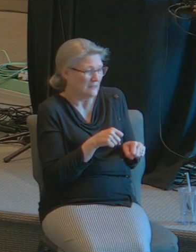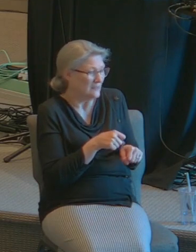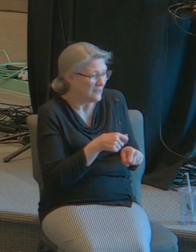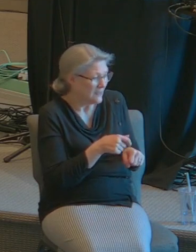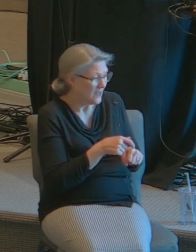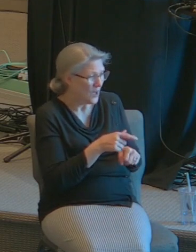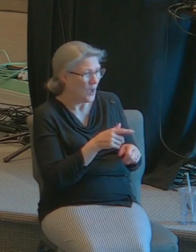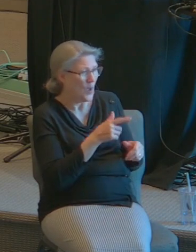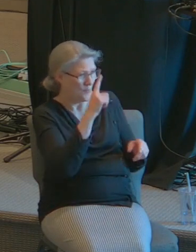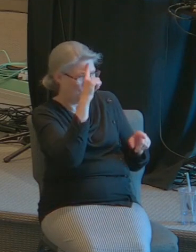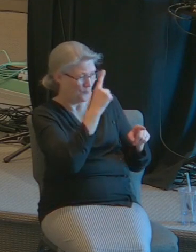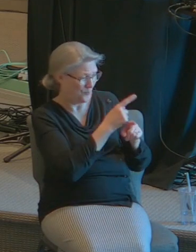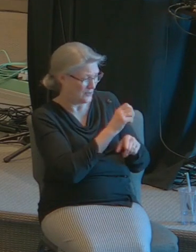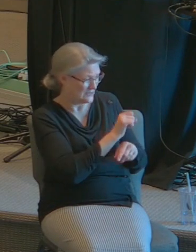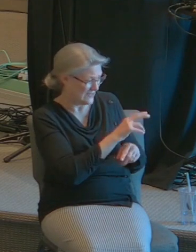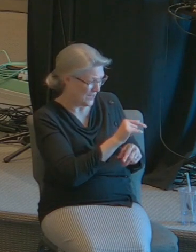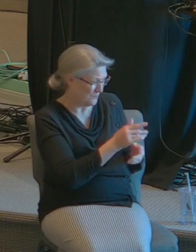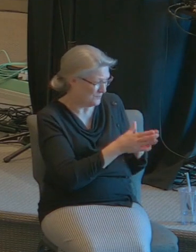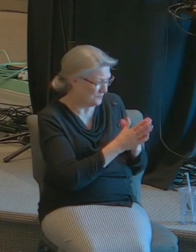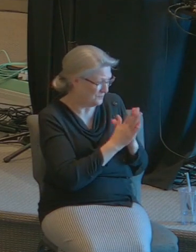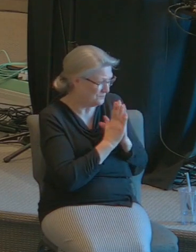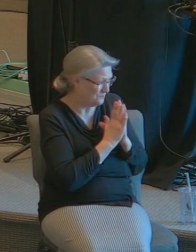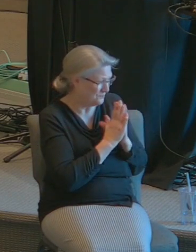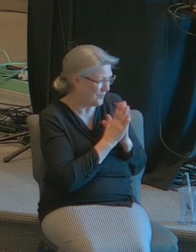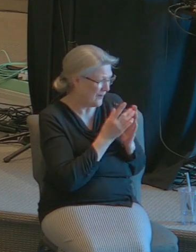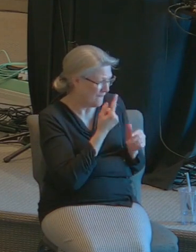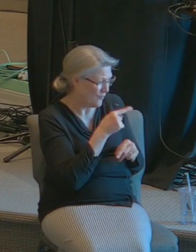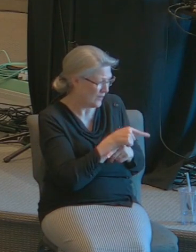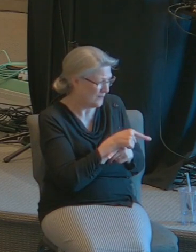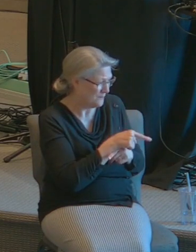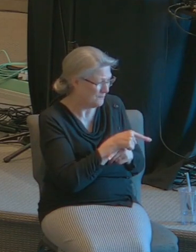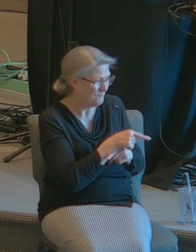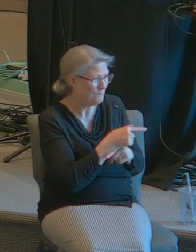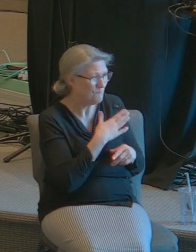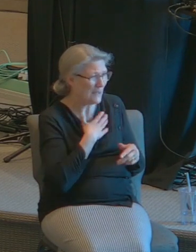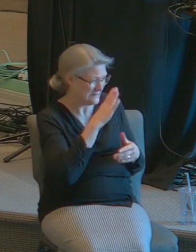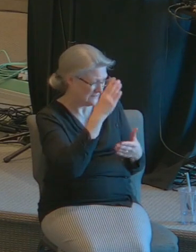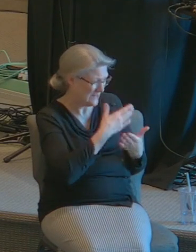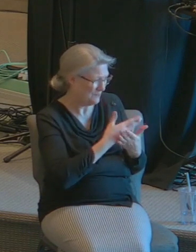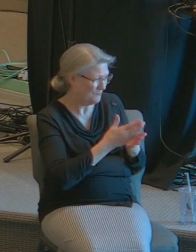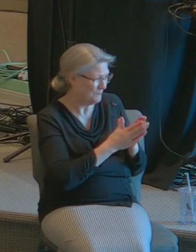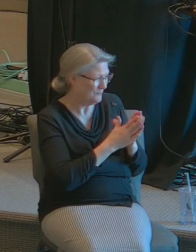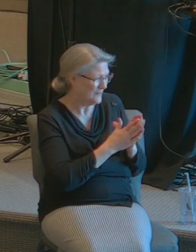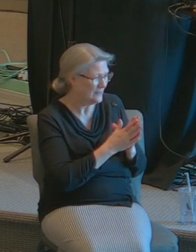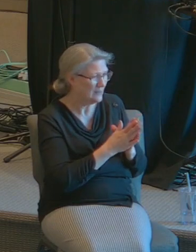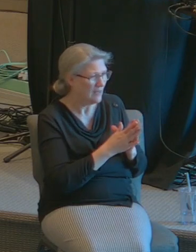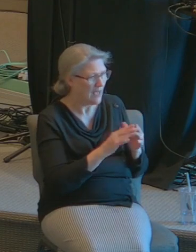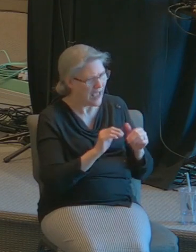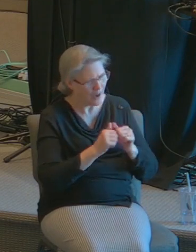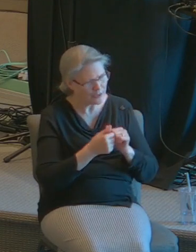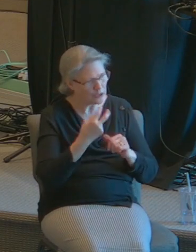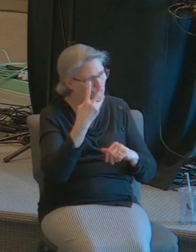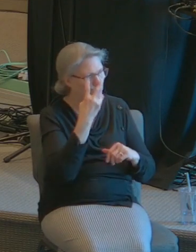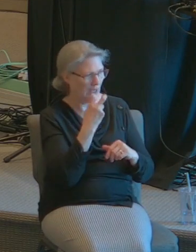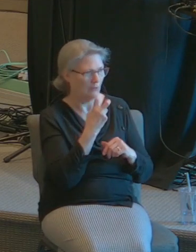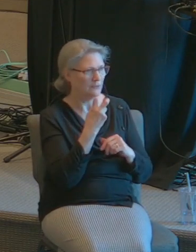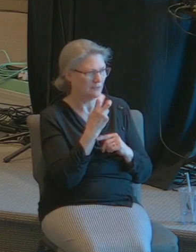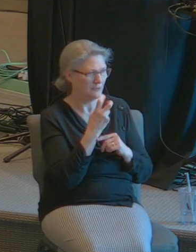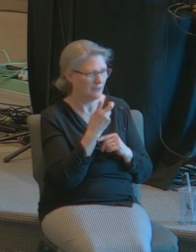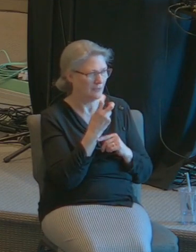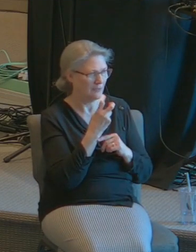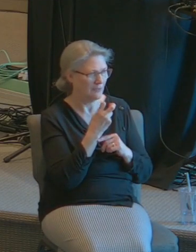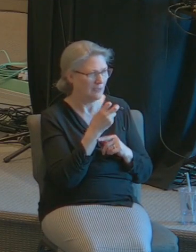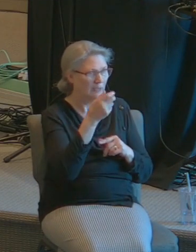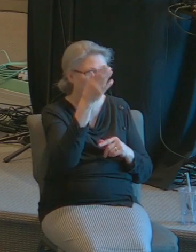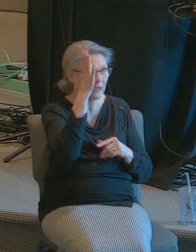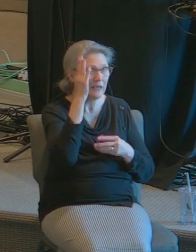how can you doubt God saying go to Tom's supermarket when suddenly there's a ministry that's opening to